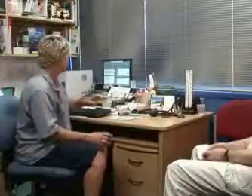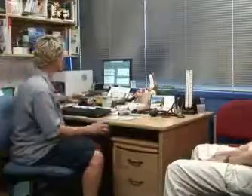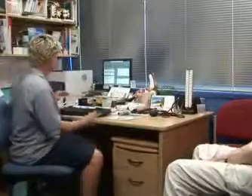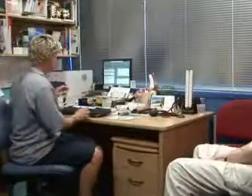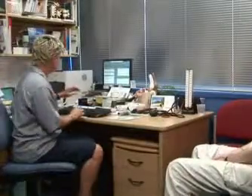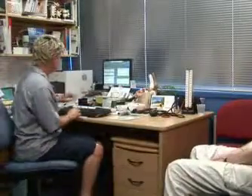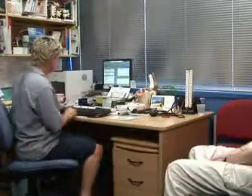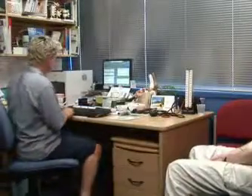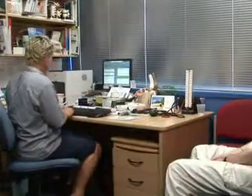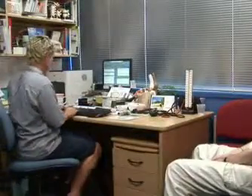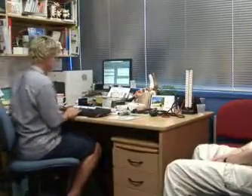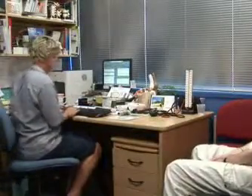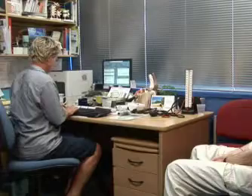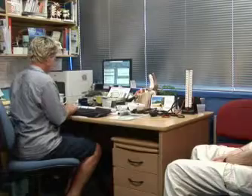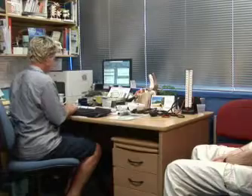that?